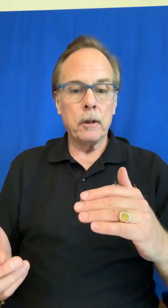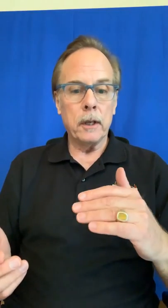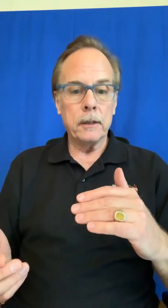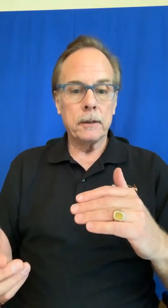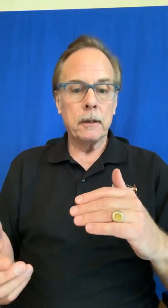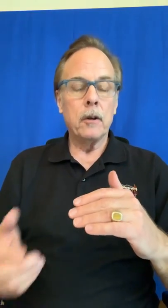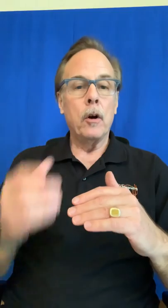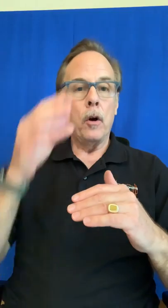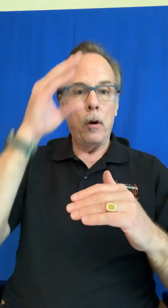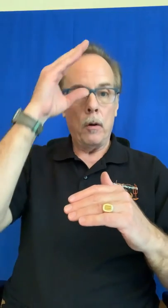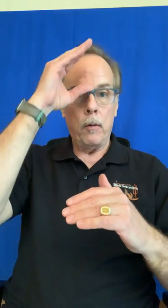list